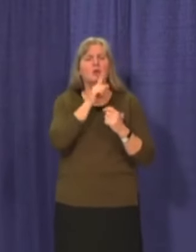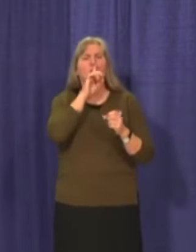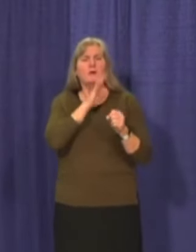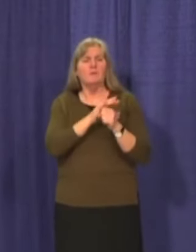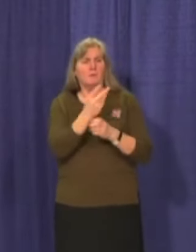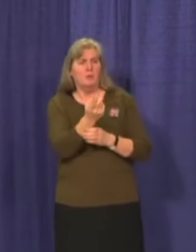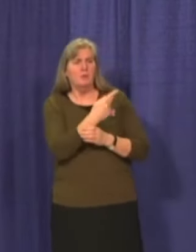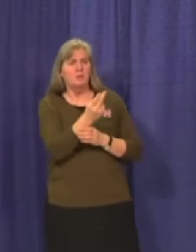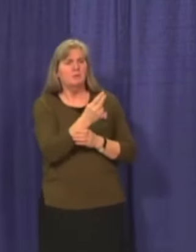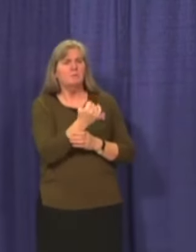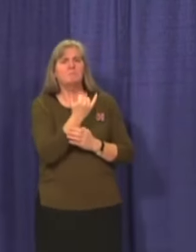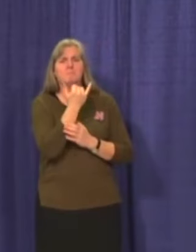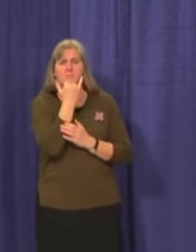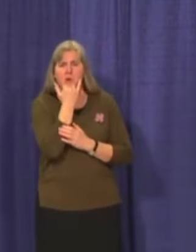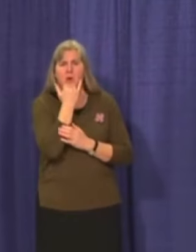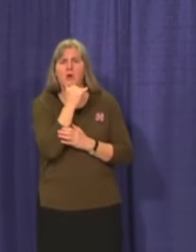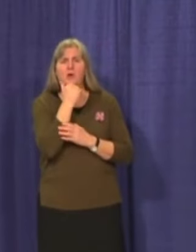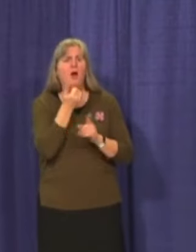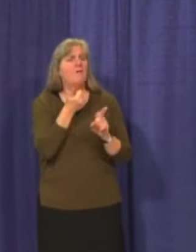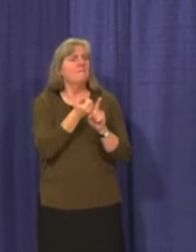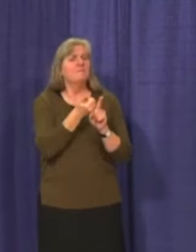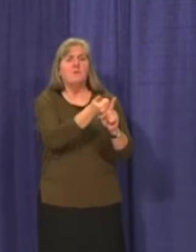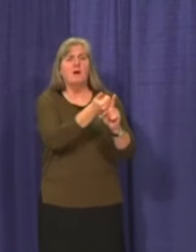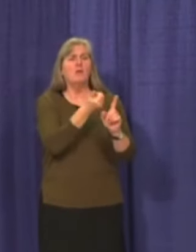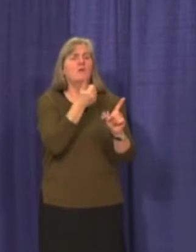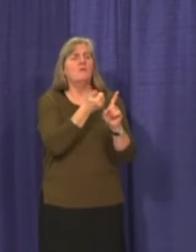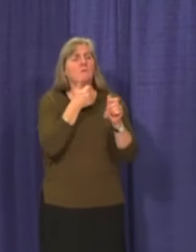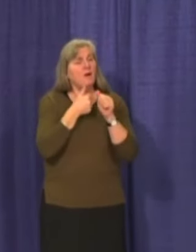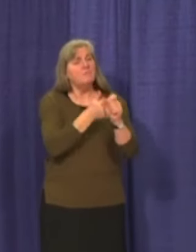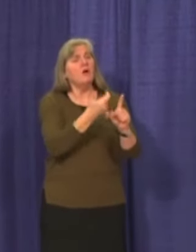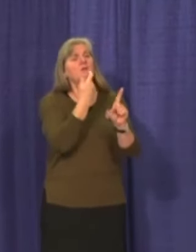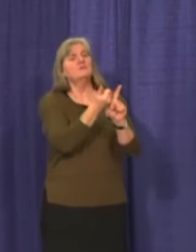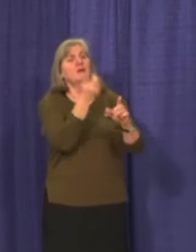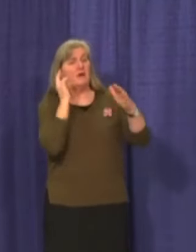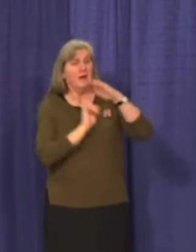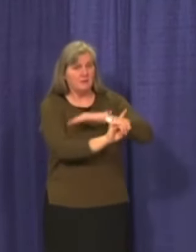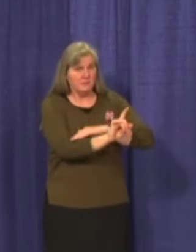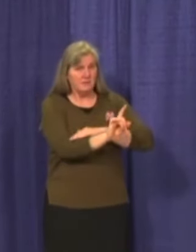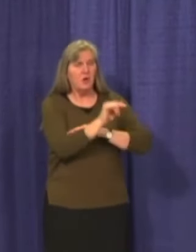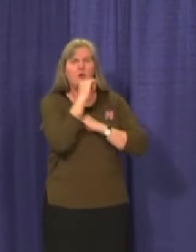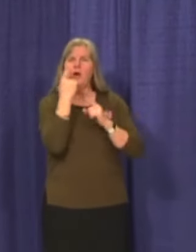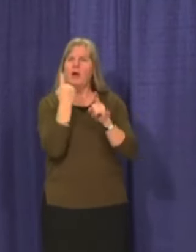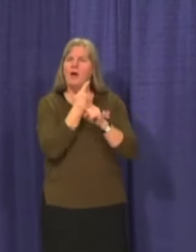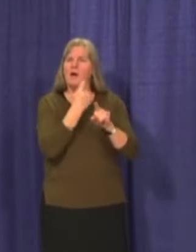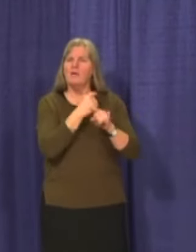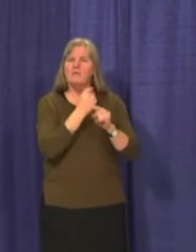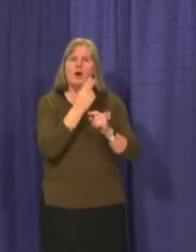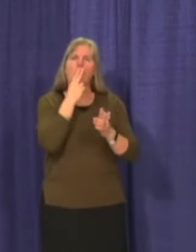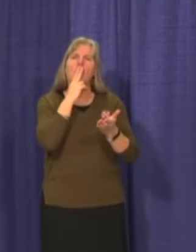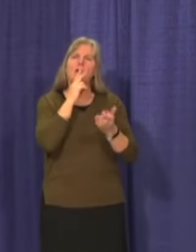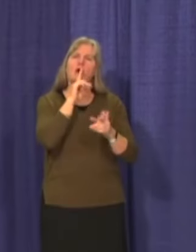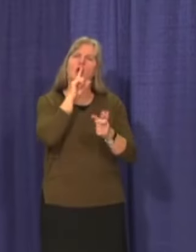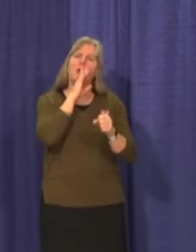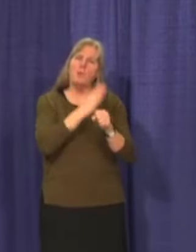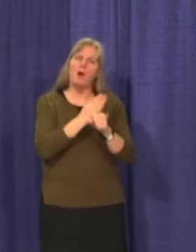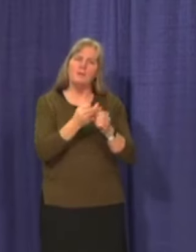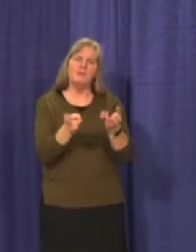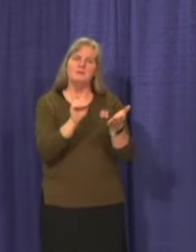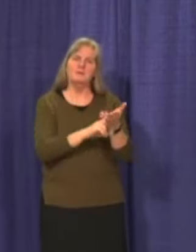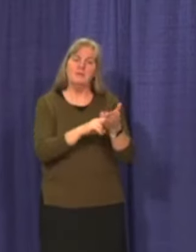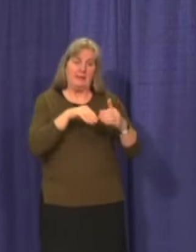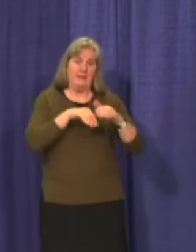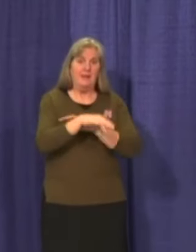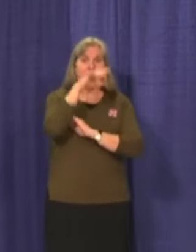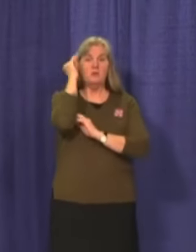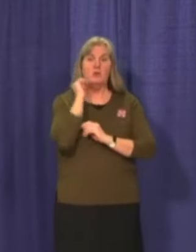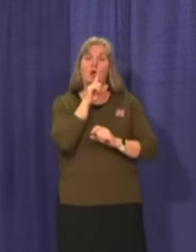couple had violated our self-isolation requirements and were not abiding by the declarations they provided upon entry